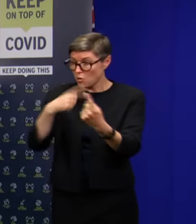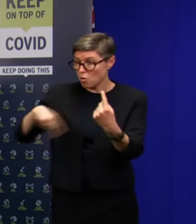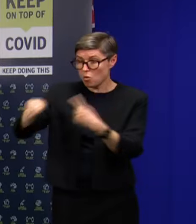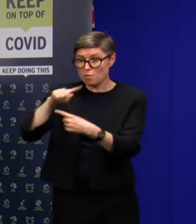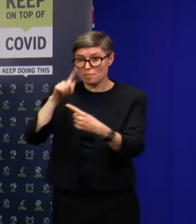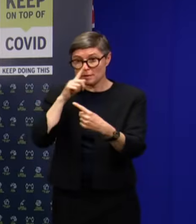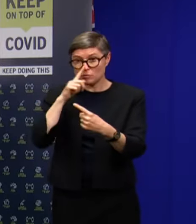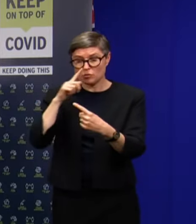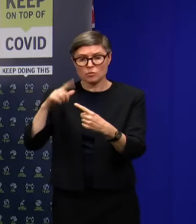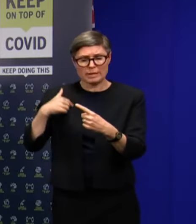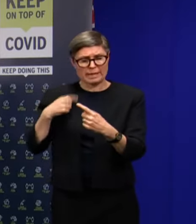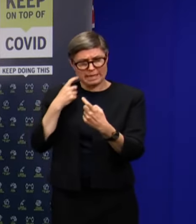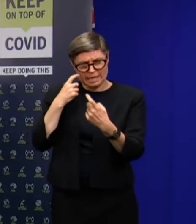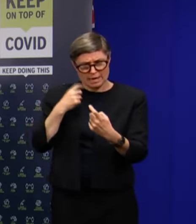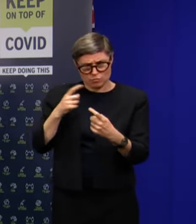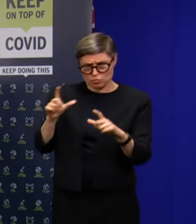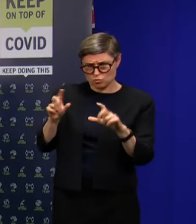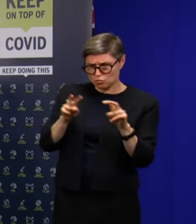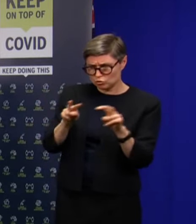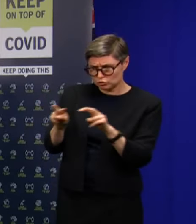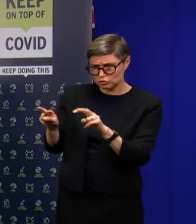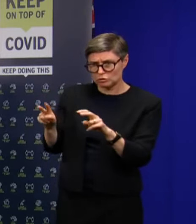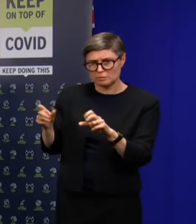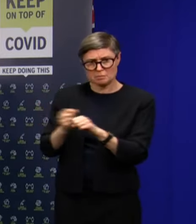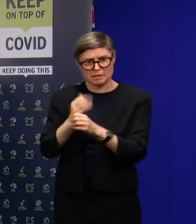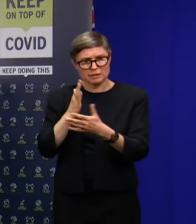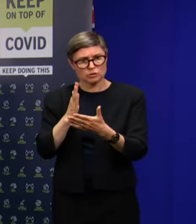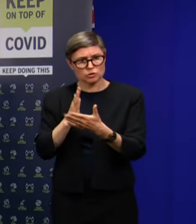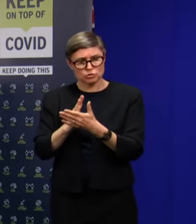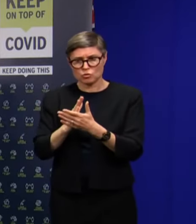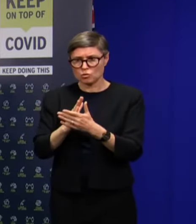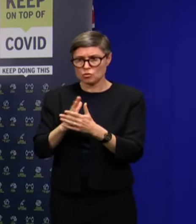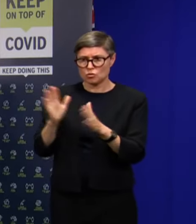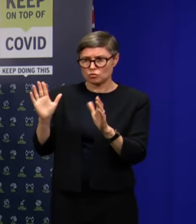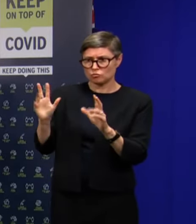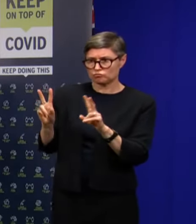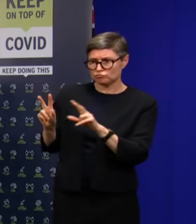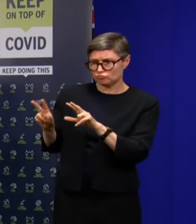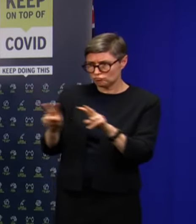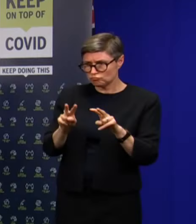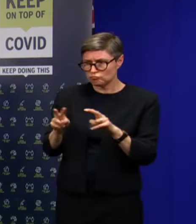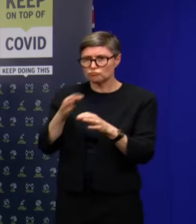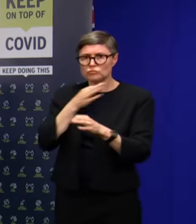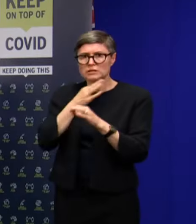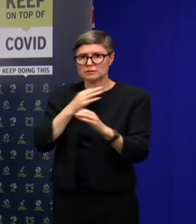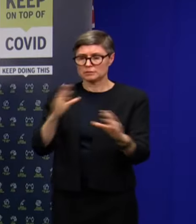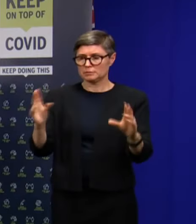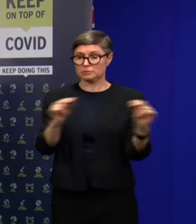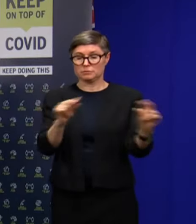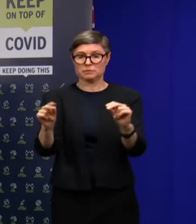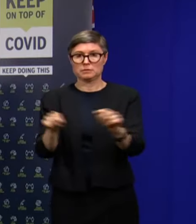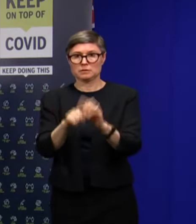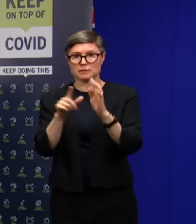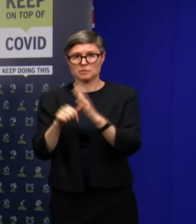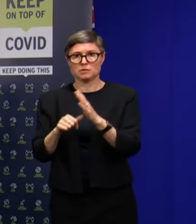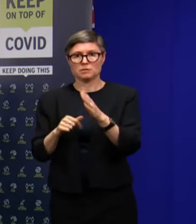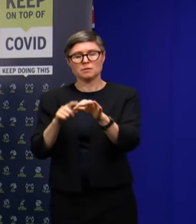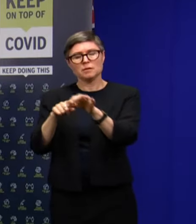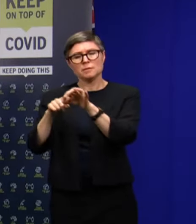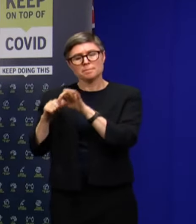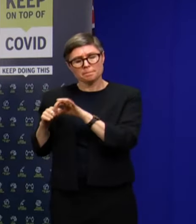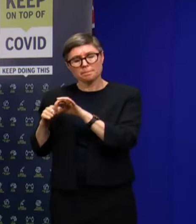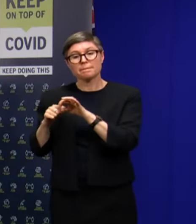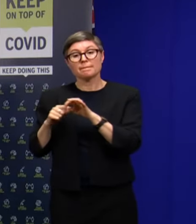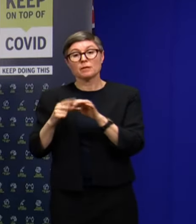So we're absolutely certain we're carefully managing anybody who could have been exposed to risk. The two households that he